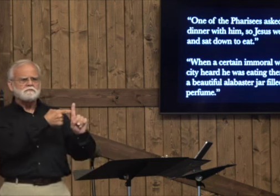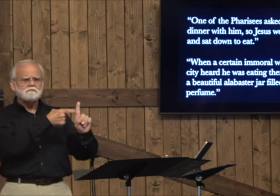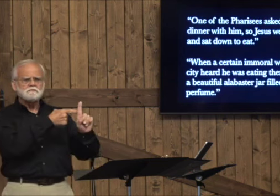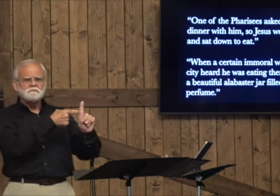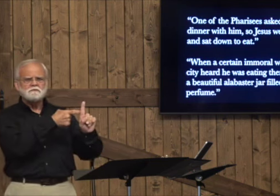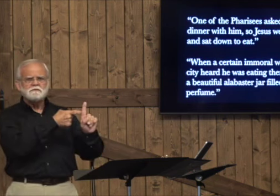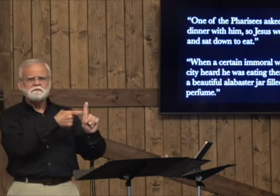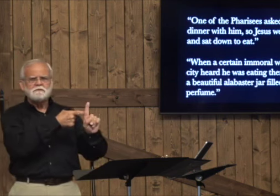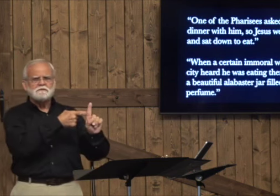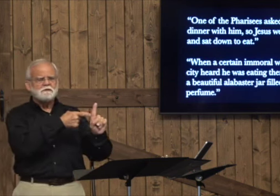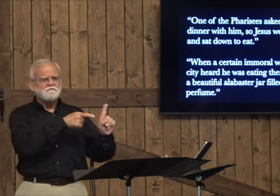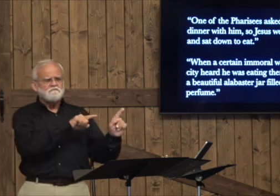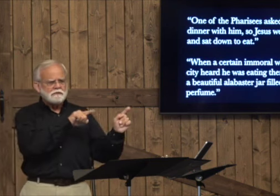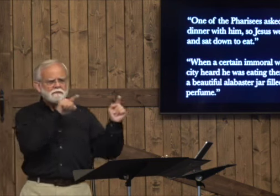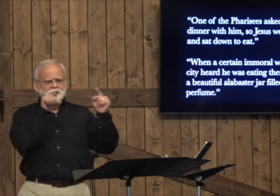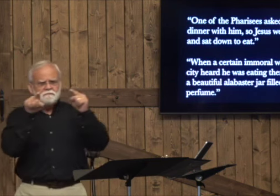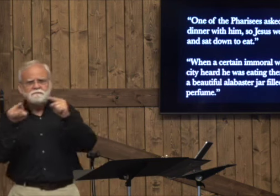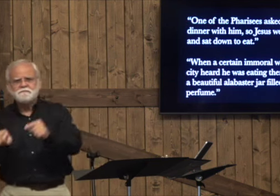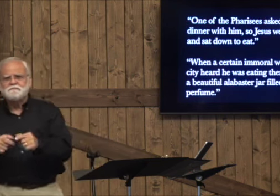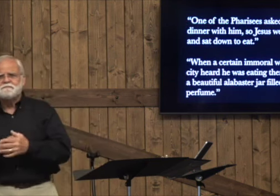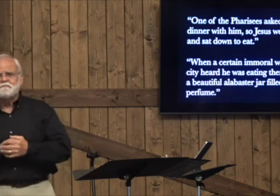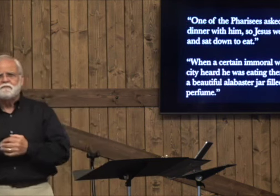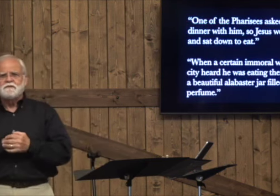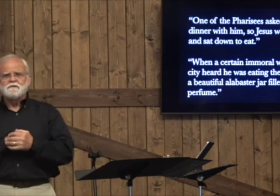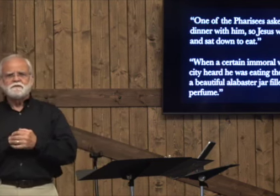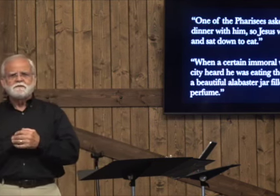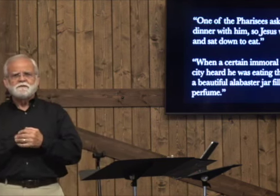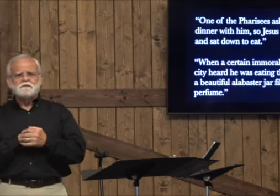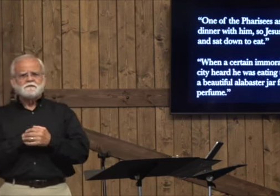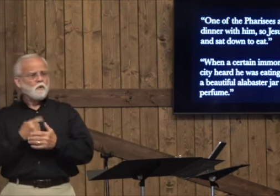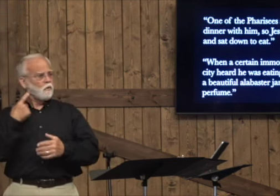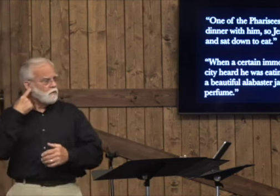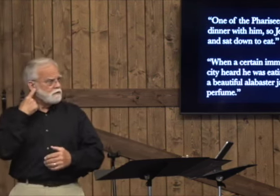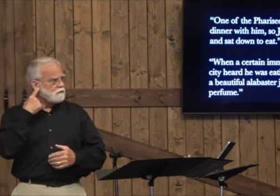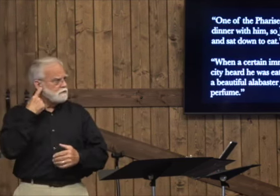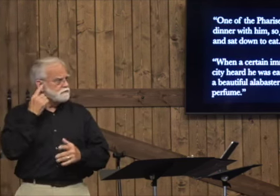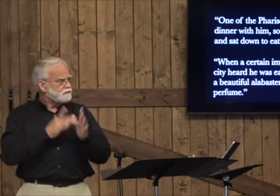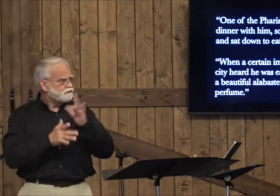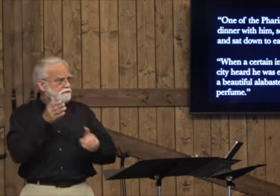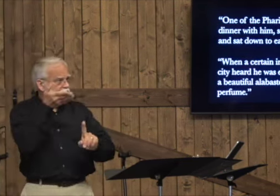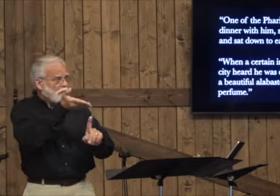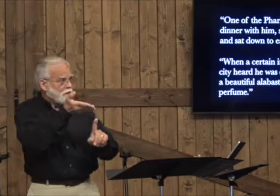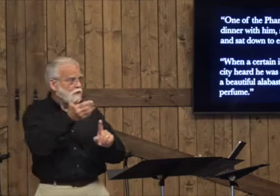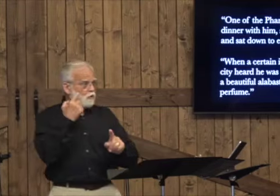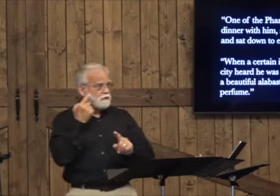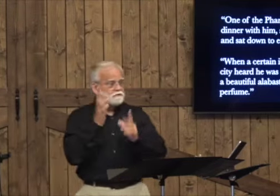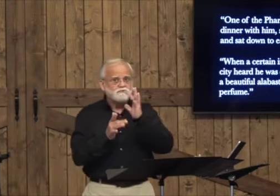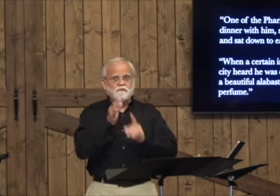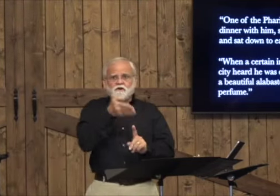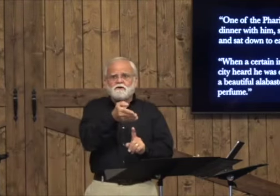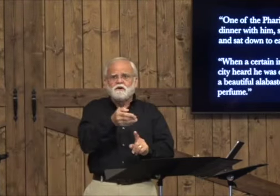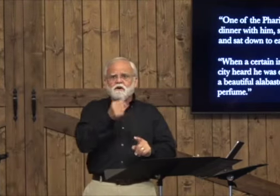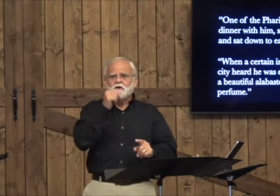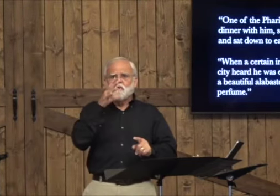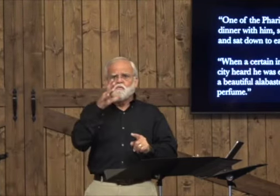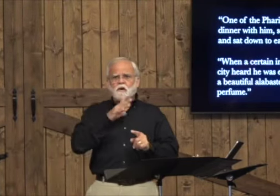city heard that he was waiting there, she brought a beautiful